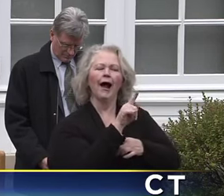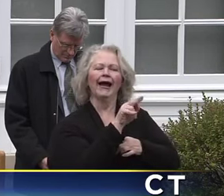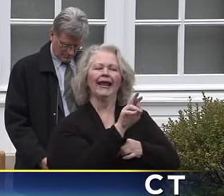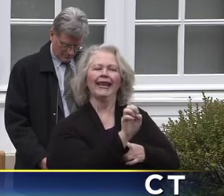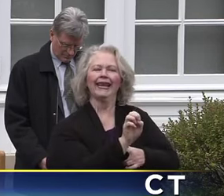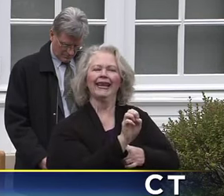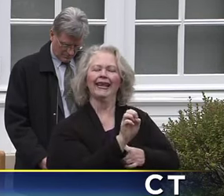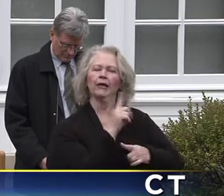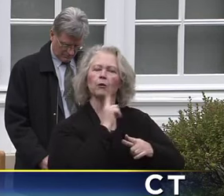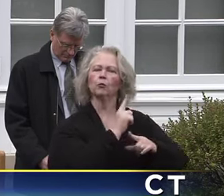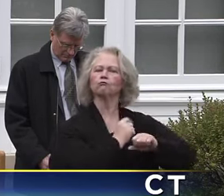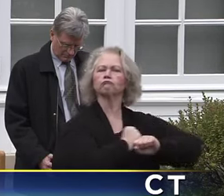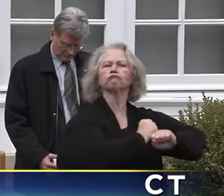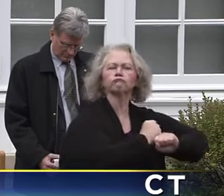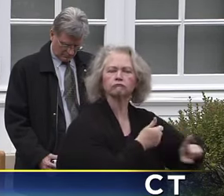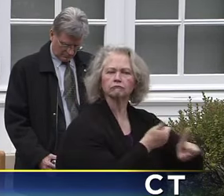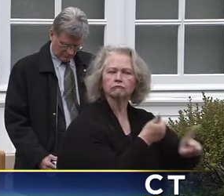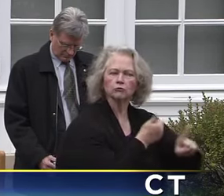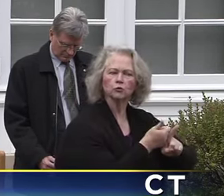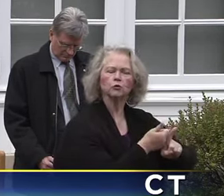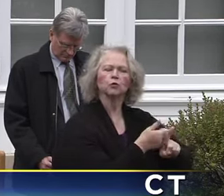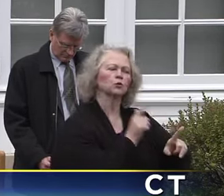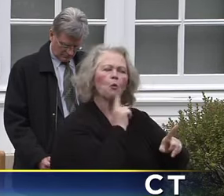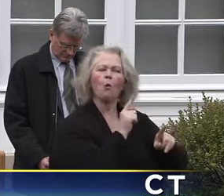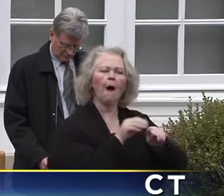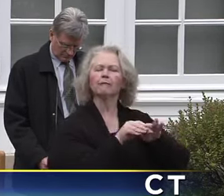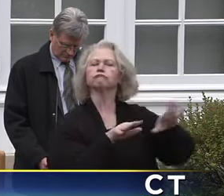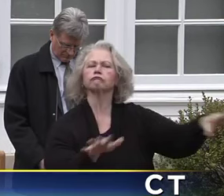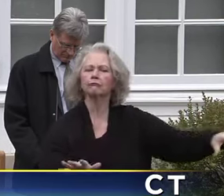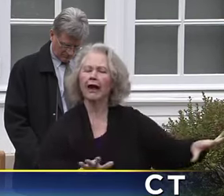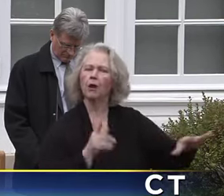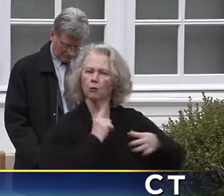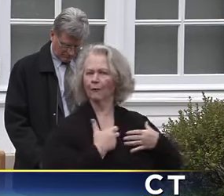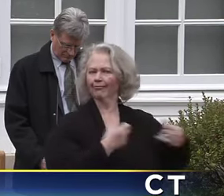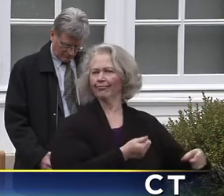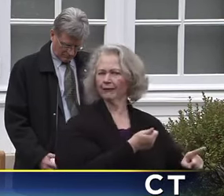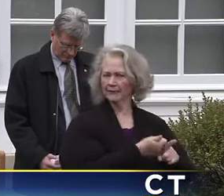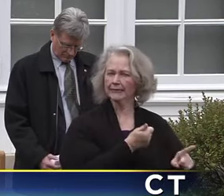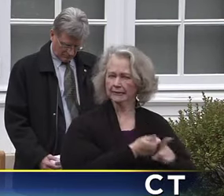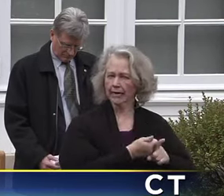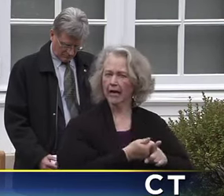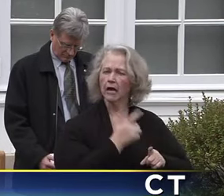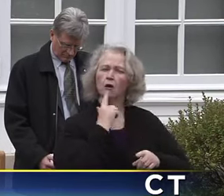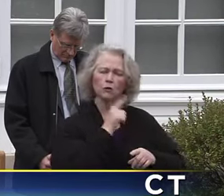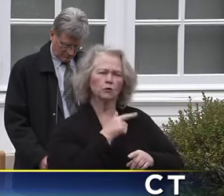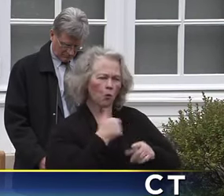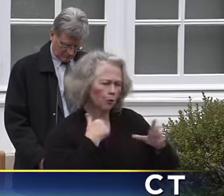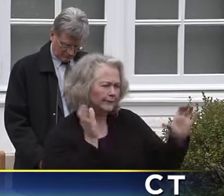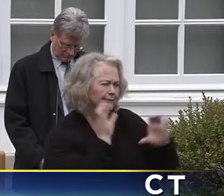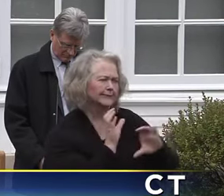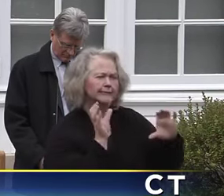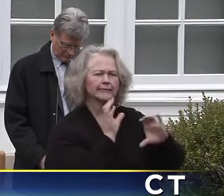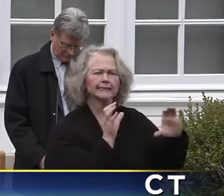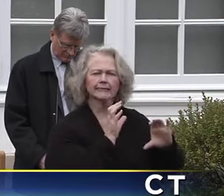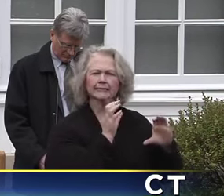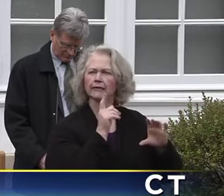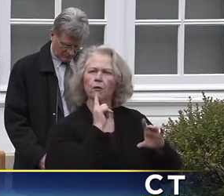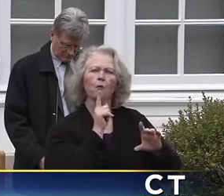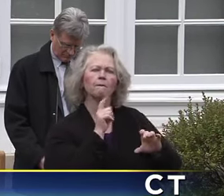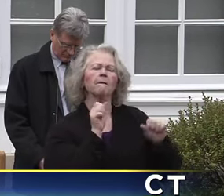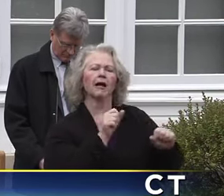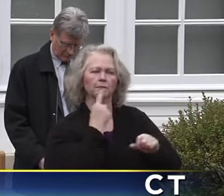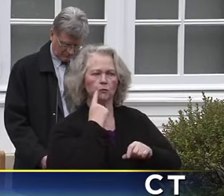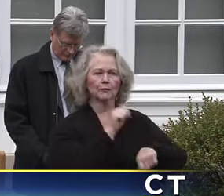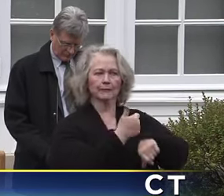anybody else and they can heal themselves. So Deirdre and our housing team is looking at housing right now that's going to be available for